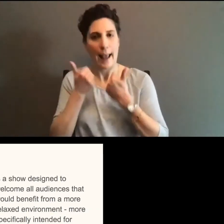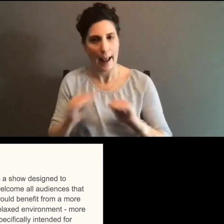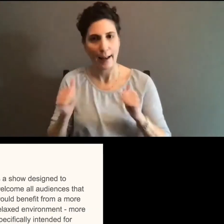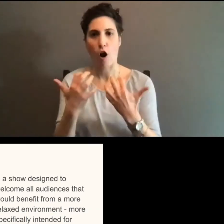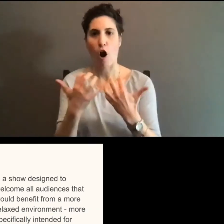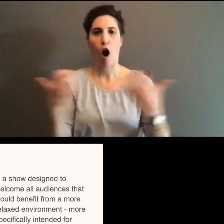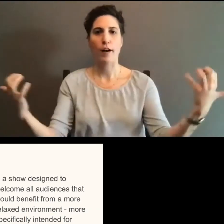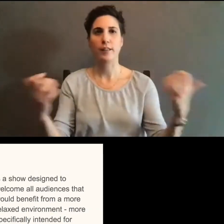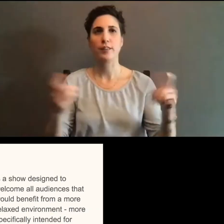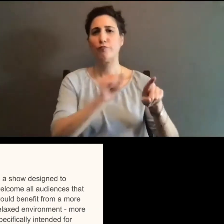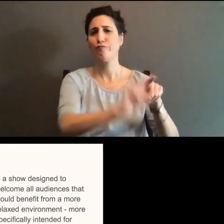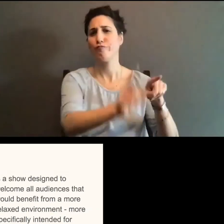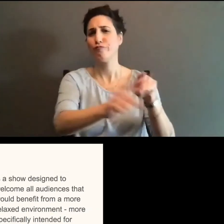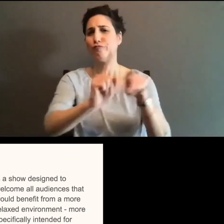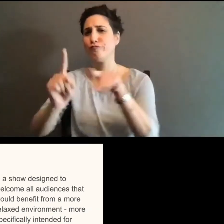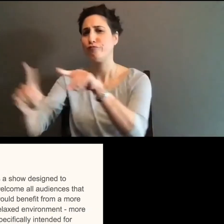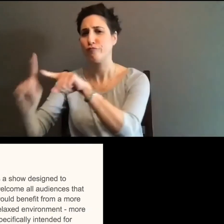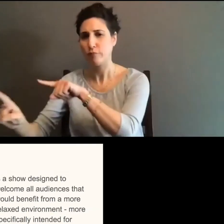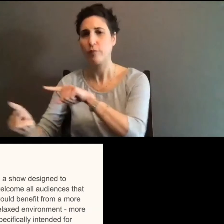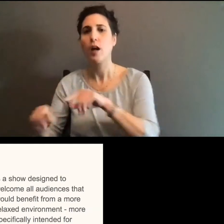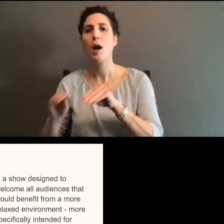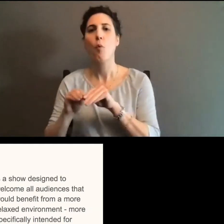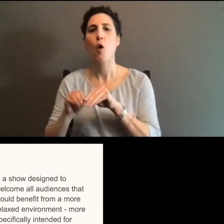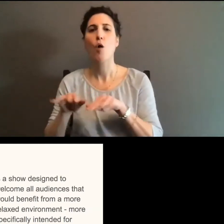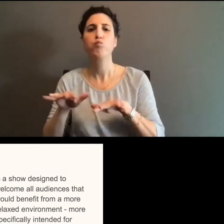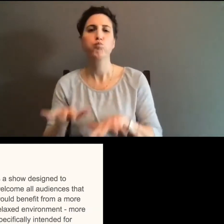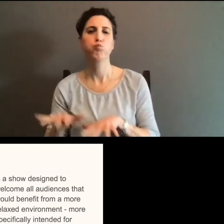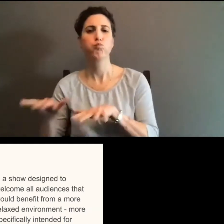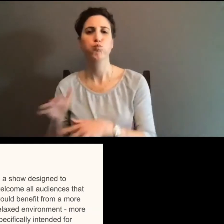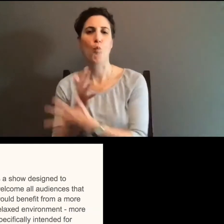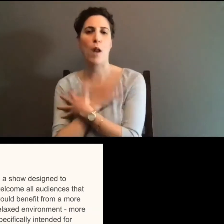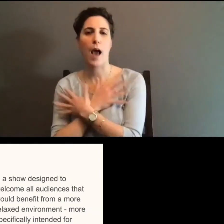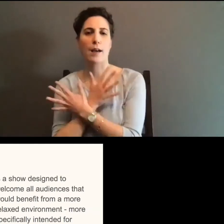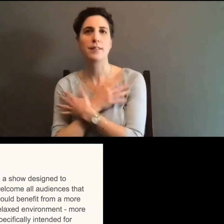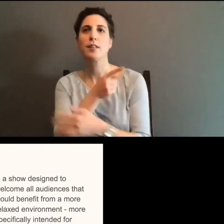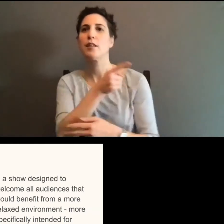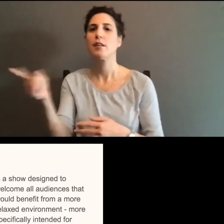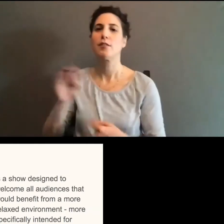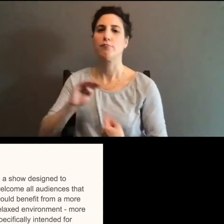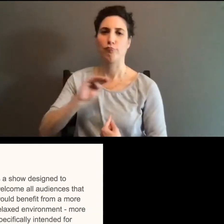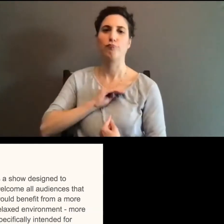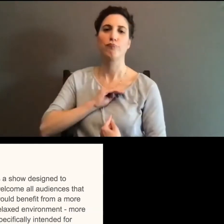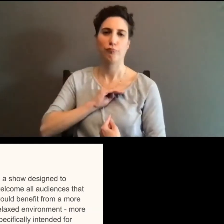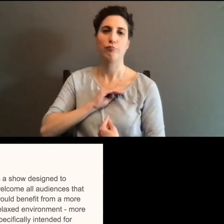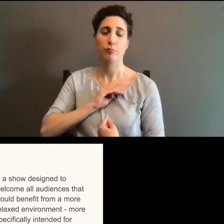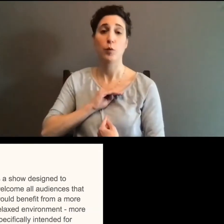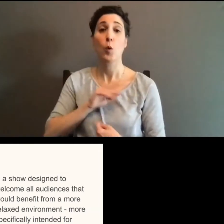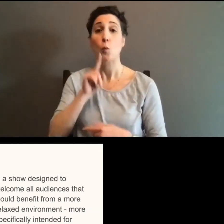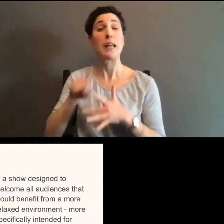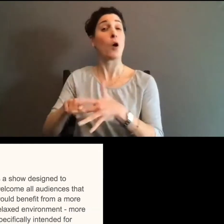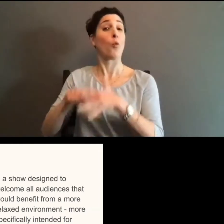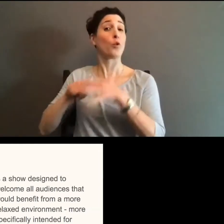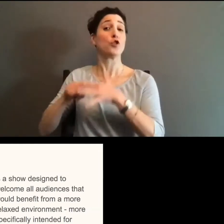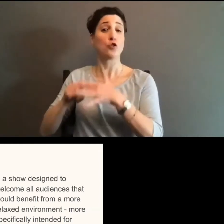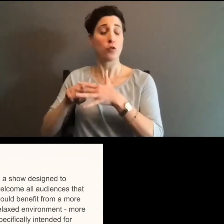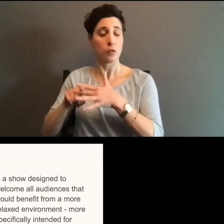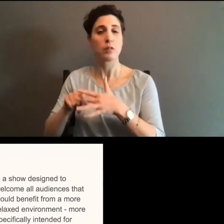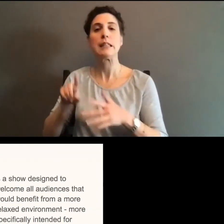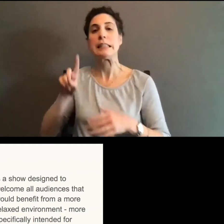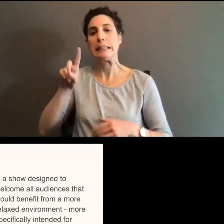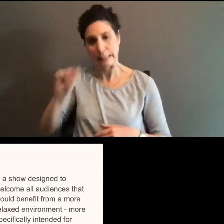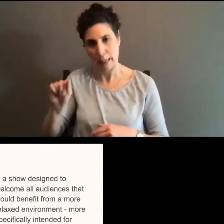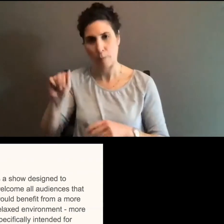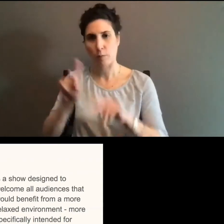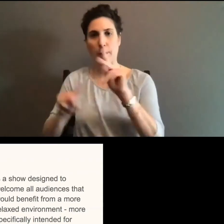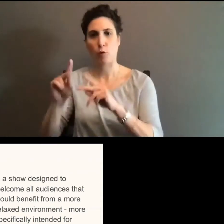from a more relaxed environment. Um, but very specifically it was intended initially for disabled patrons,